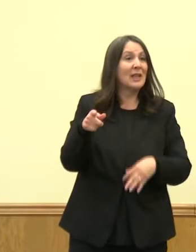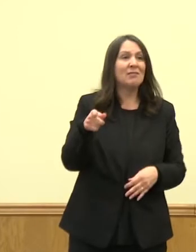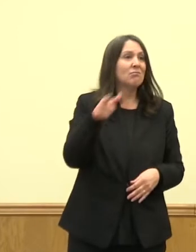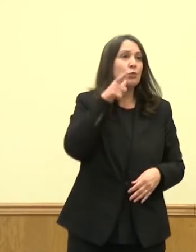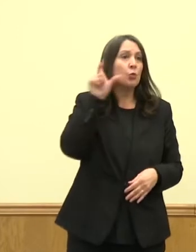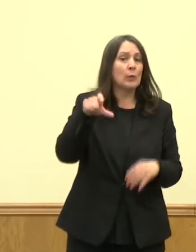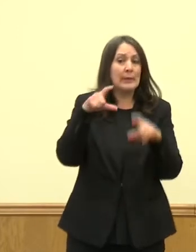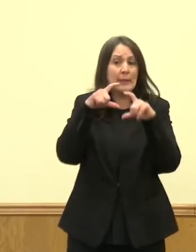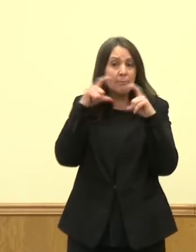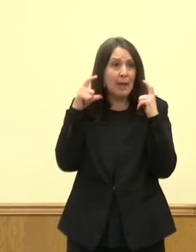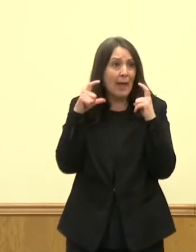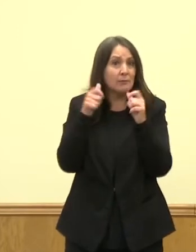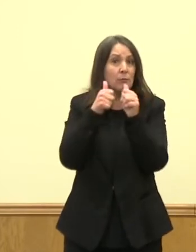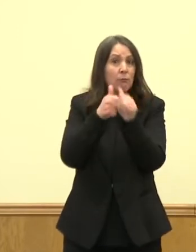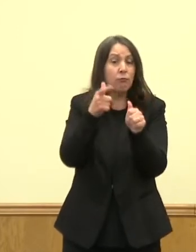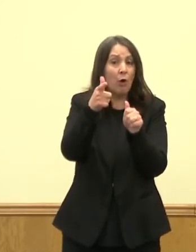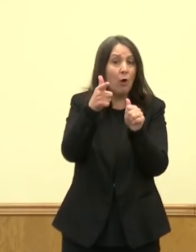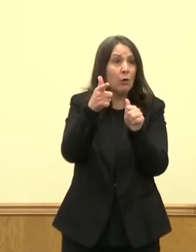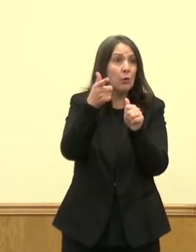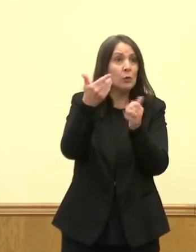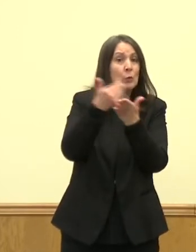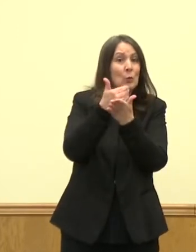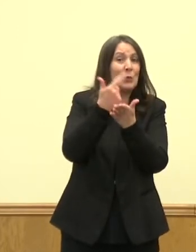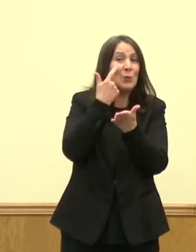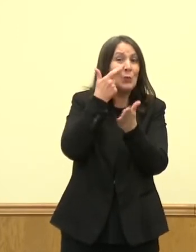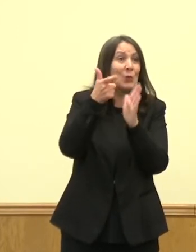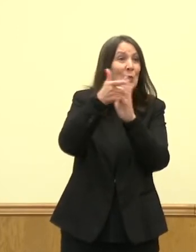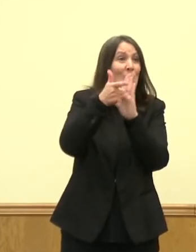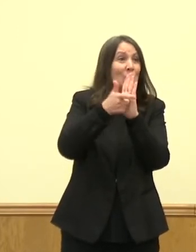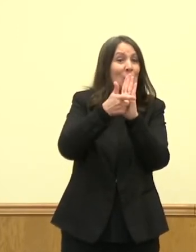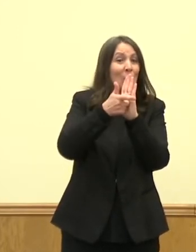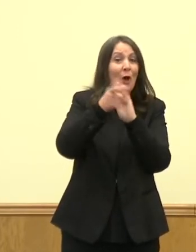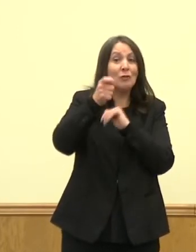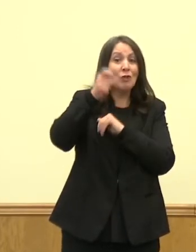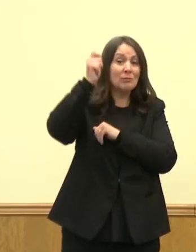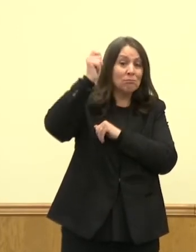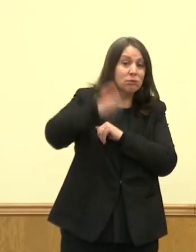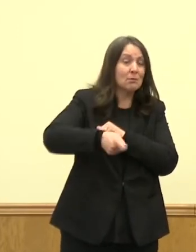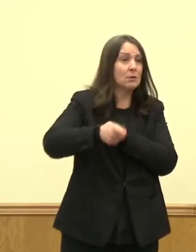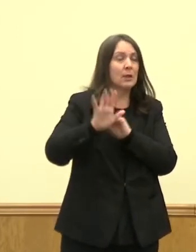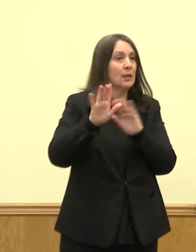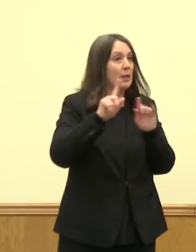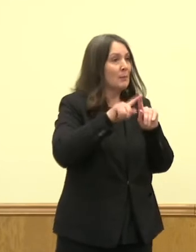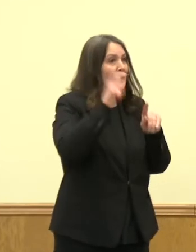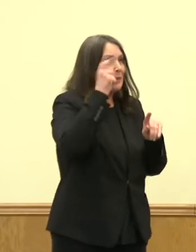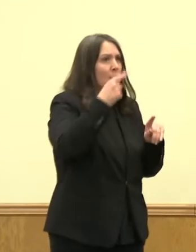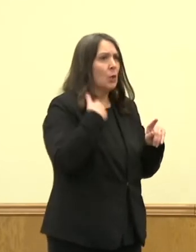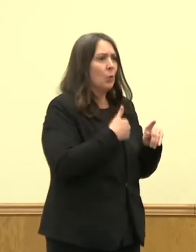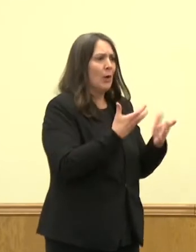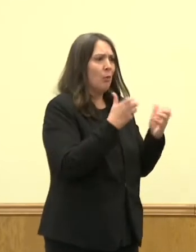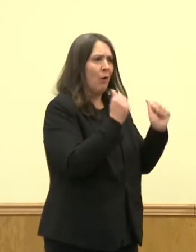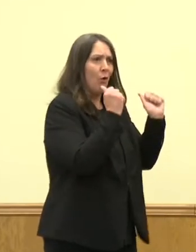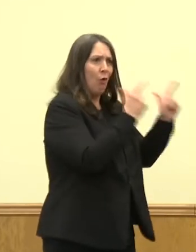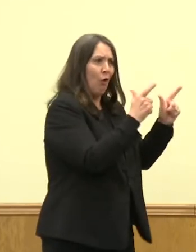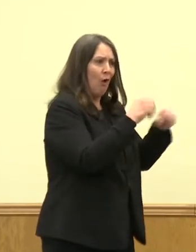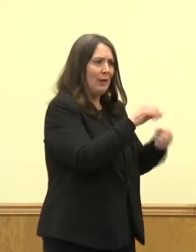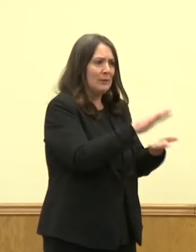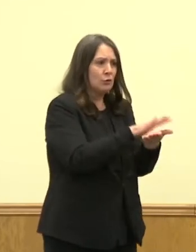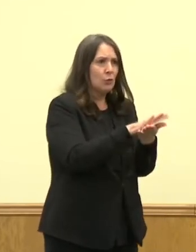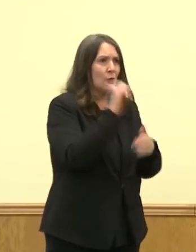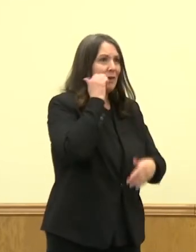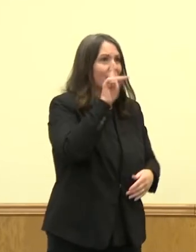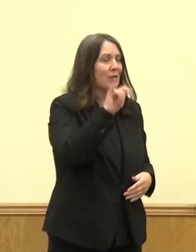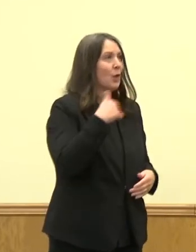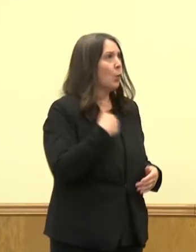and it will still be our recommendation moving forward, because we want everyone in school every day and